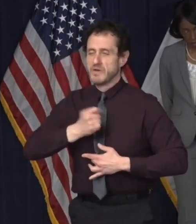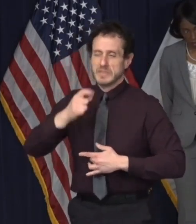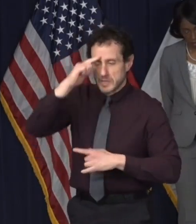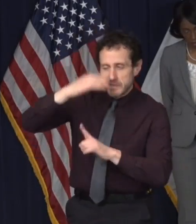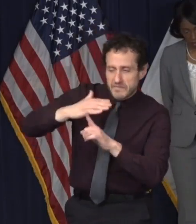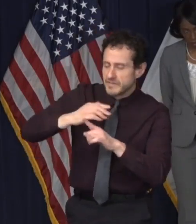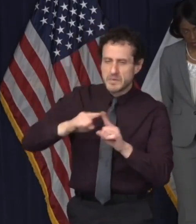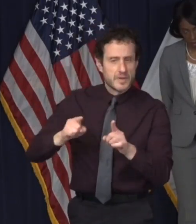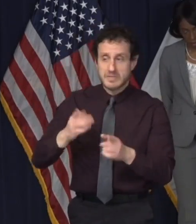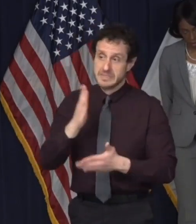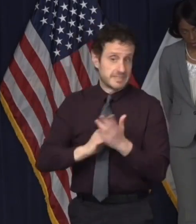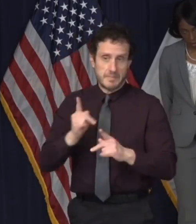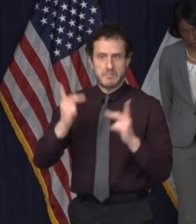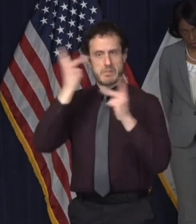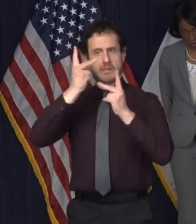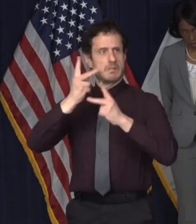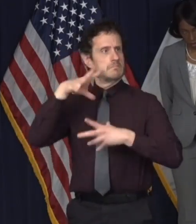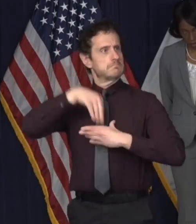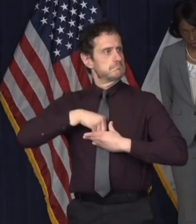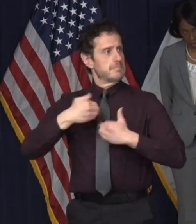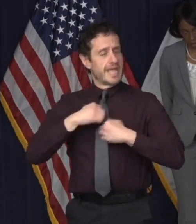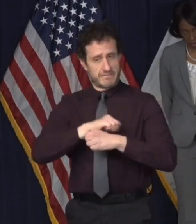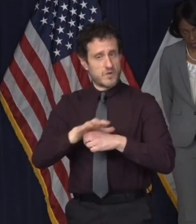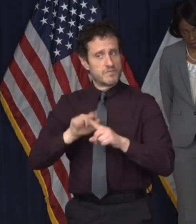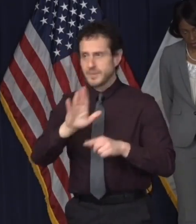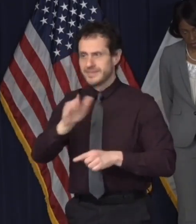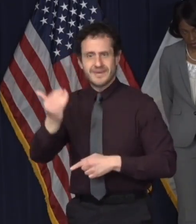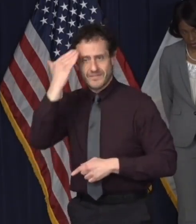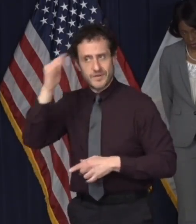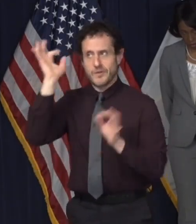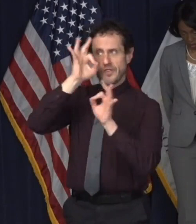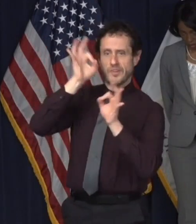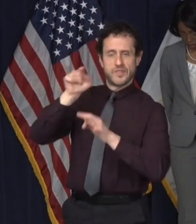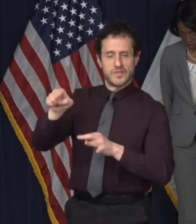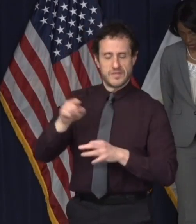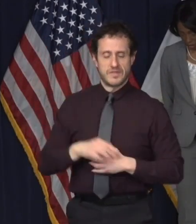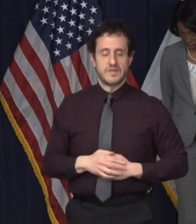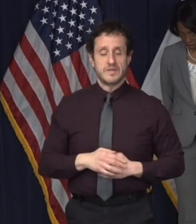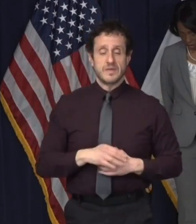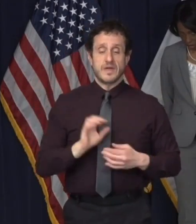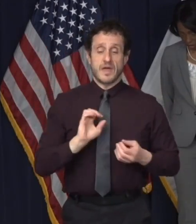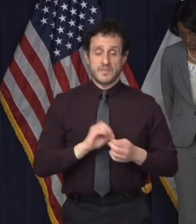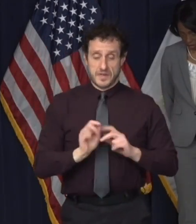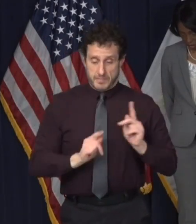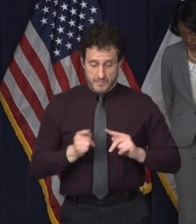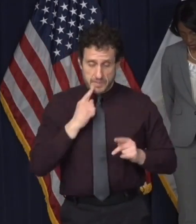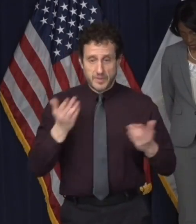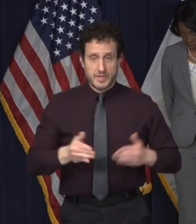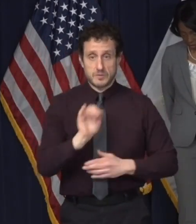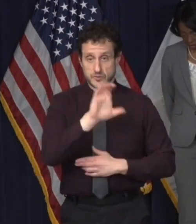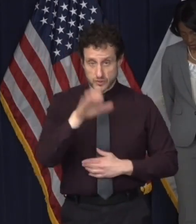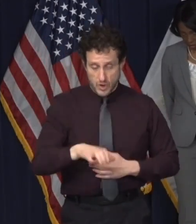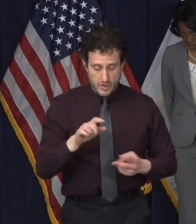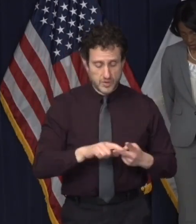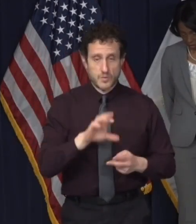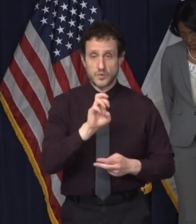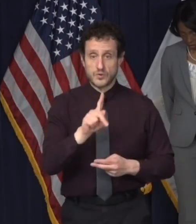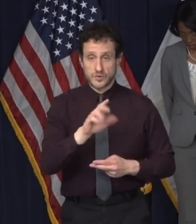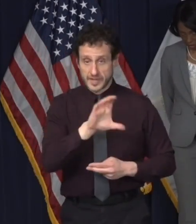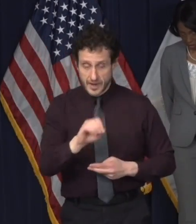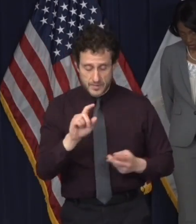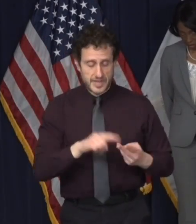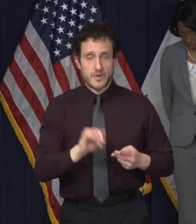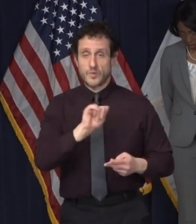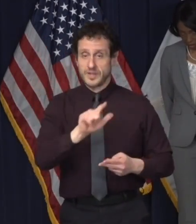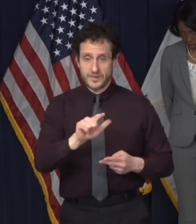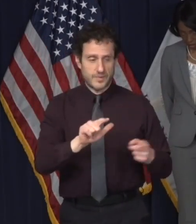still transmit the disease. The number of people in the population of e.g. Chicago, Cook County, or the state of Illinois is